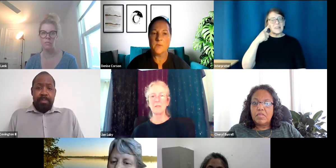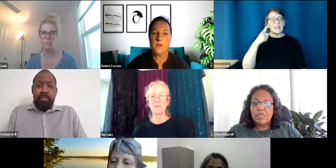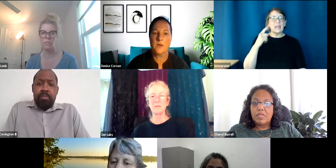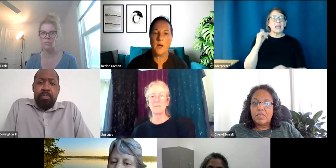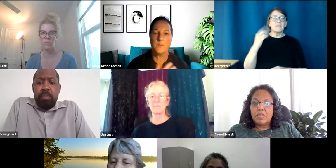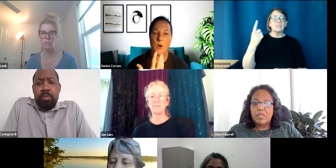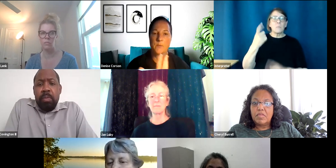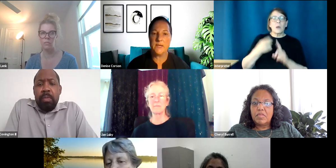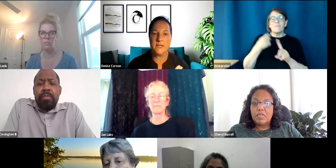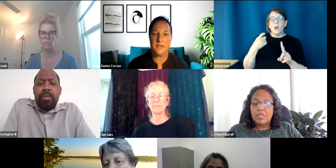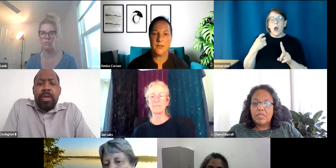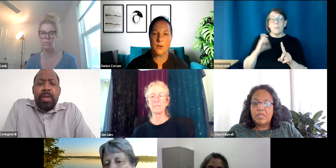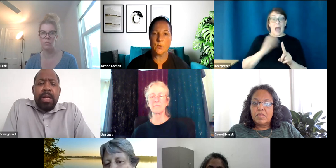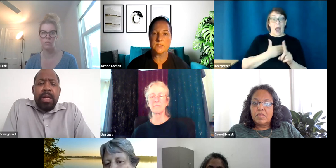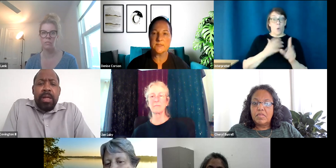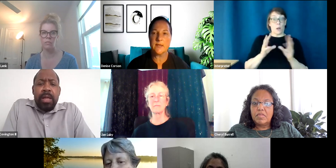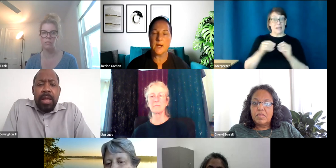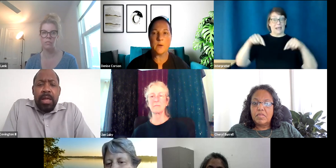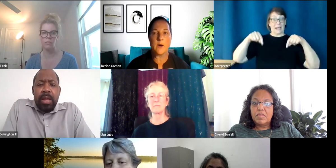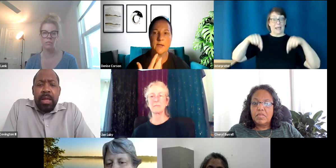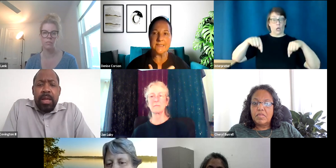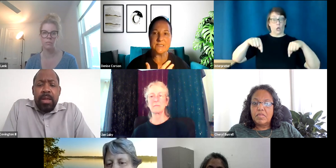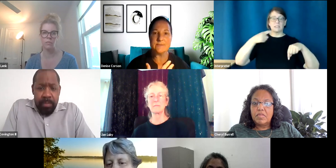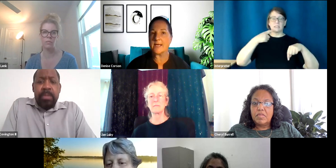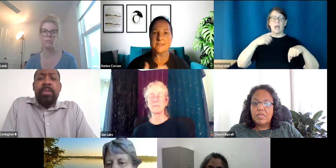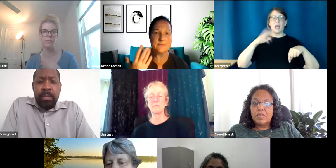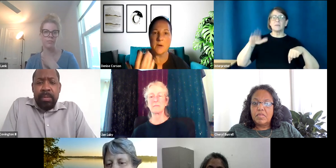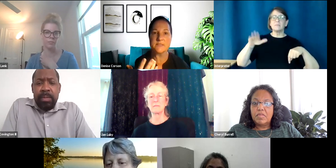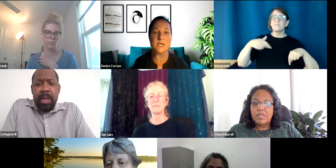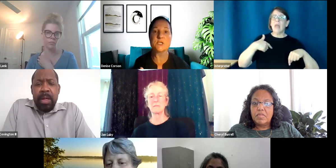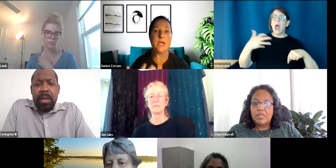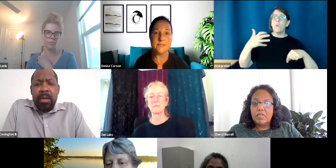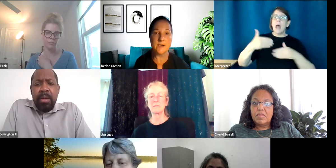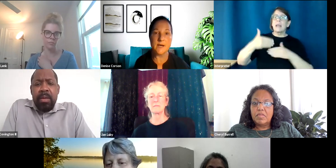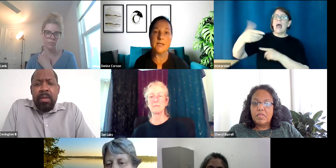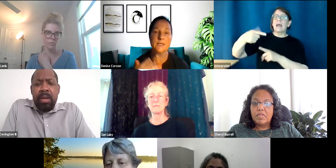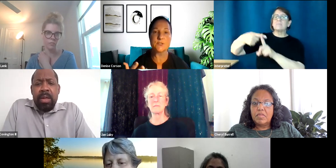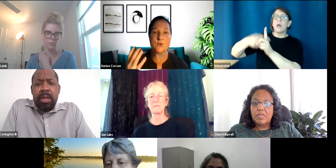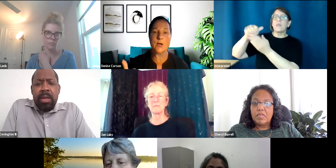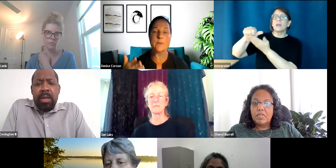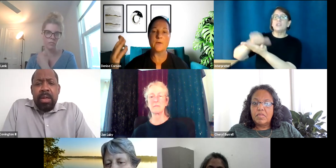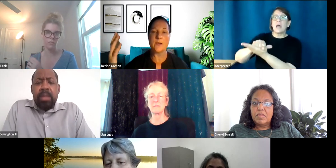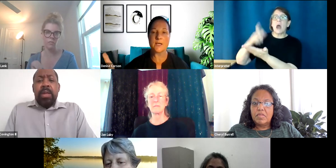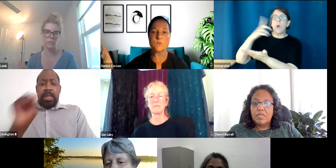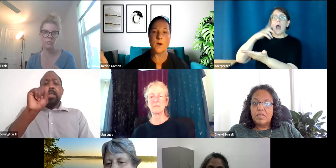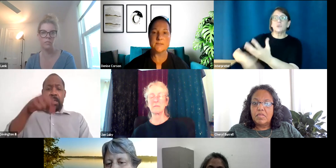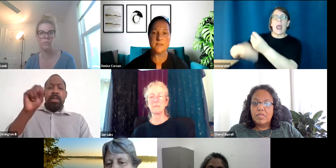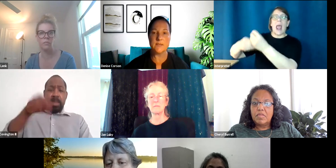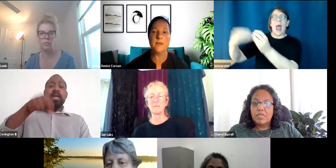our meeting here said, I want on next month's agenda, I like to talk about X, Y, Z.